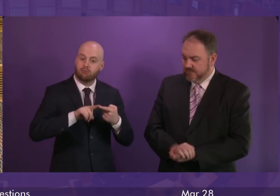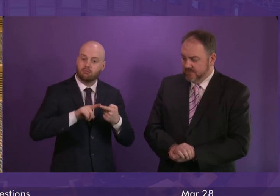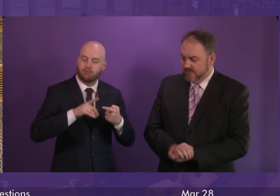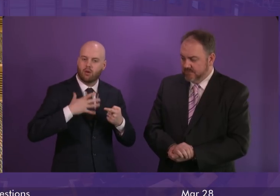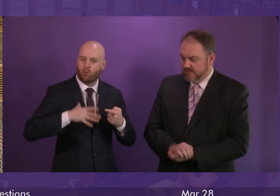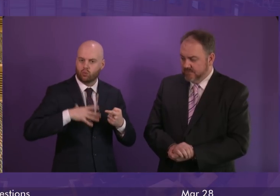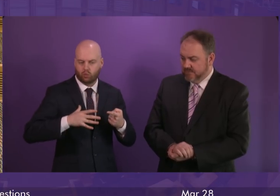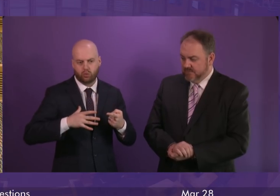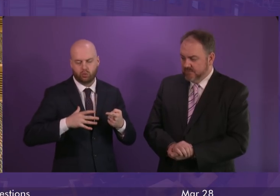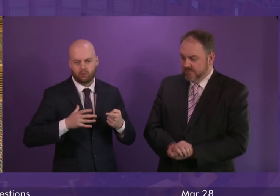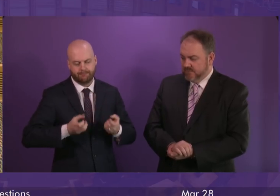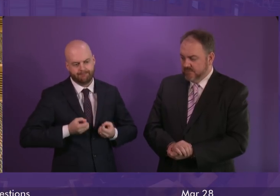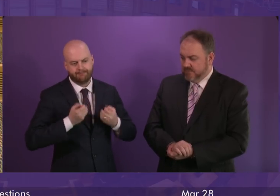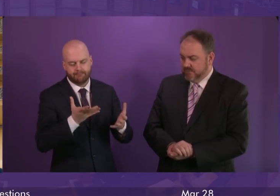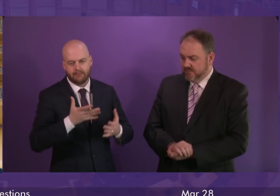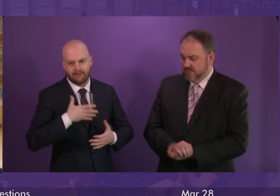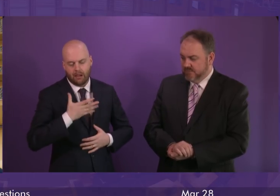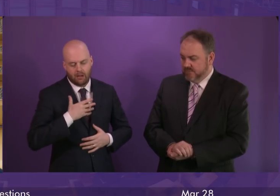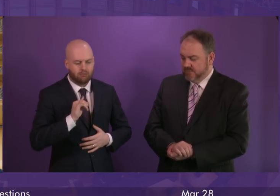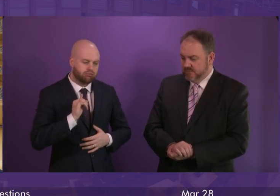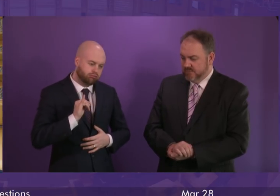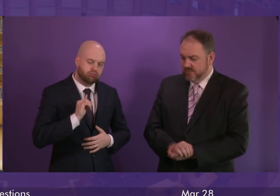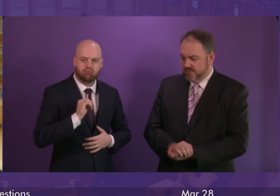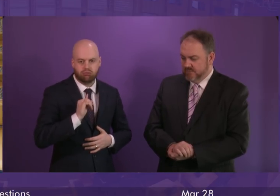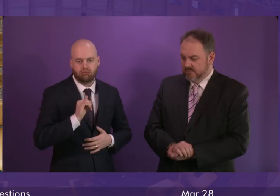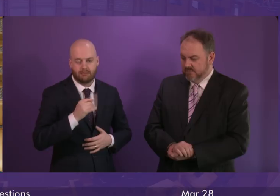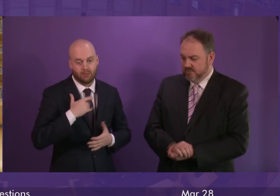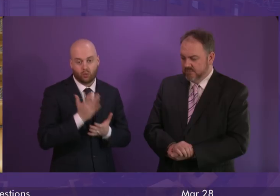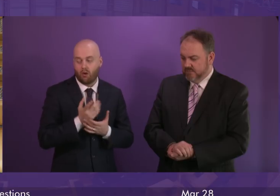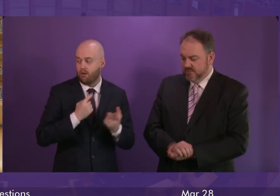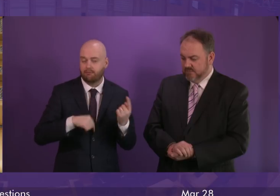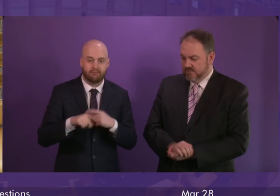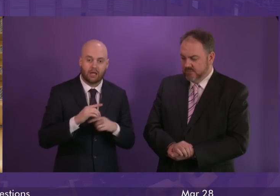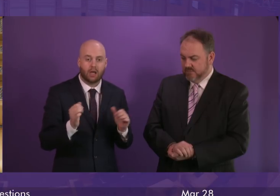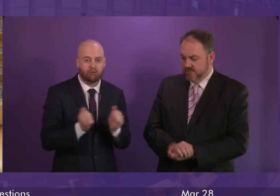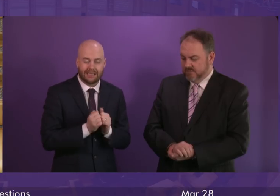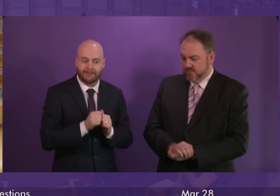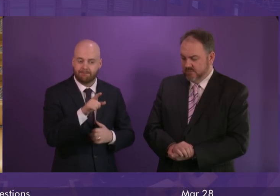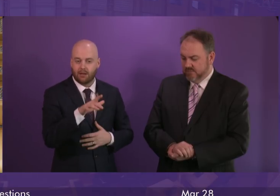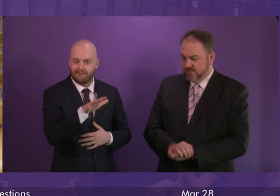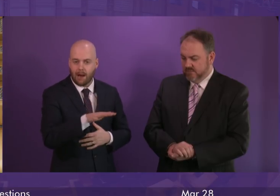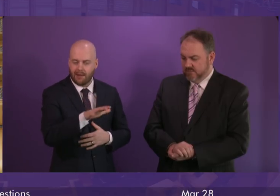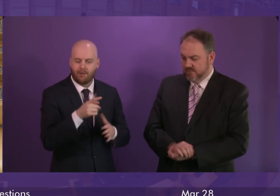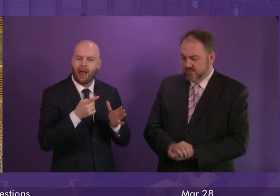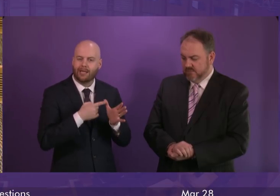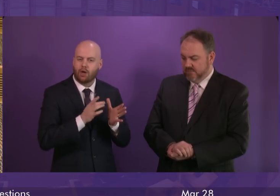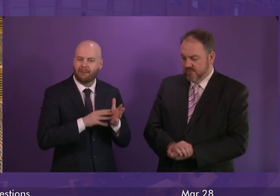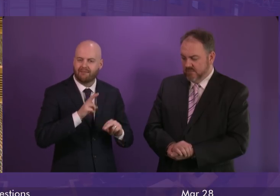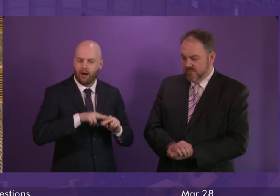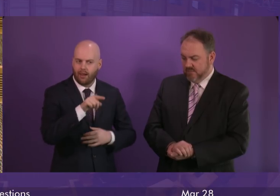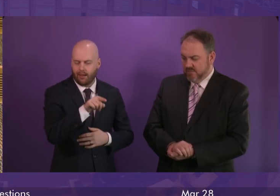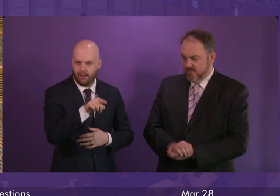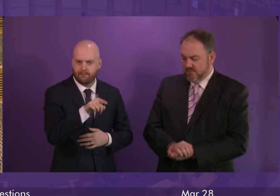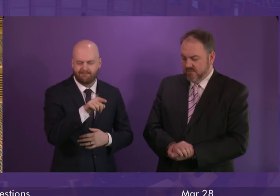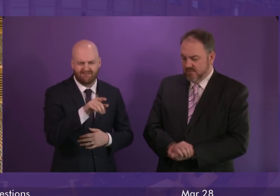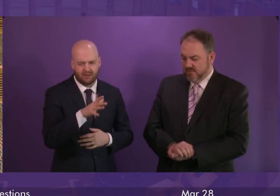expressing my sincere condolences and I'm sure the condolences of everybody across the Chamber to the family of Alicia McPhail. None